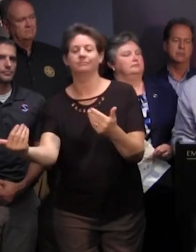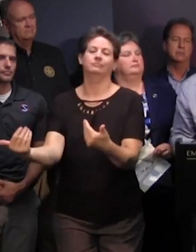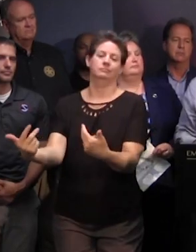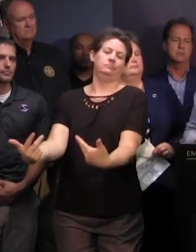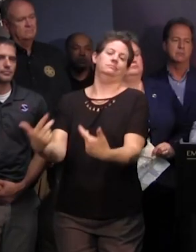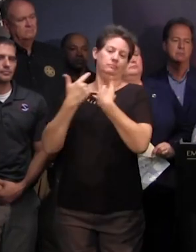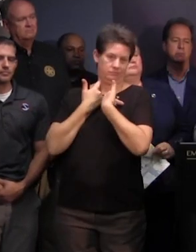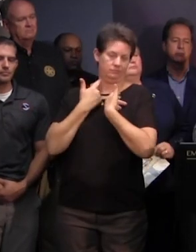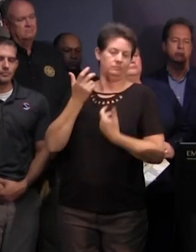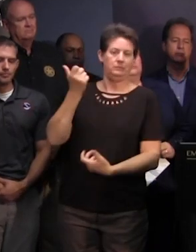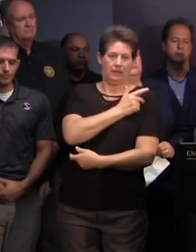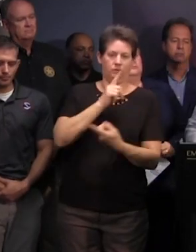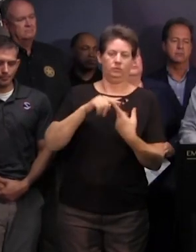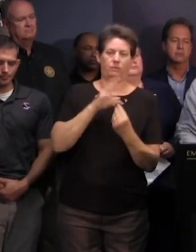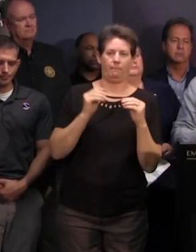area